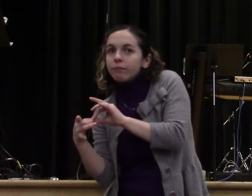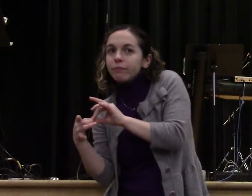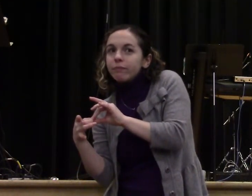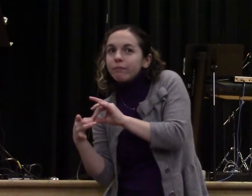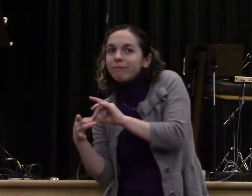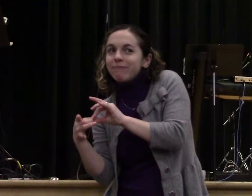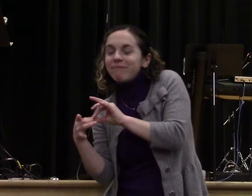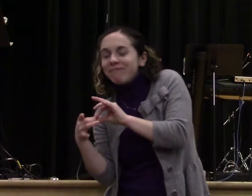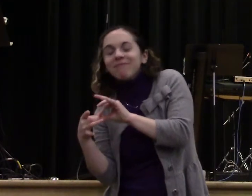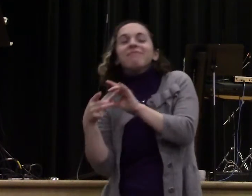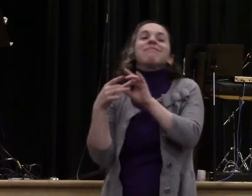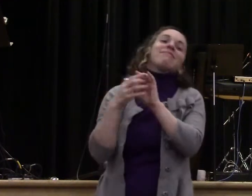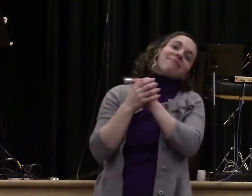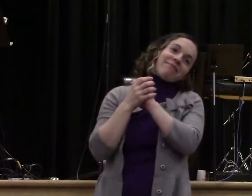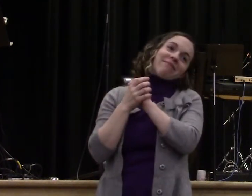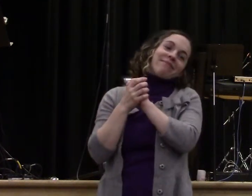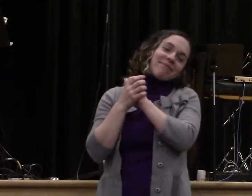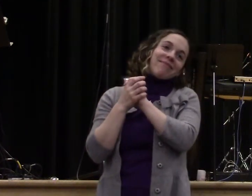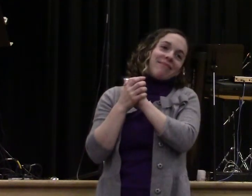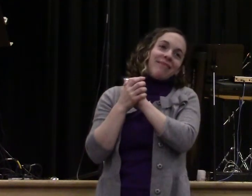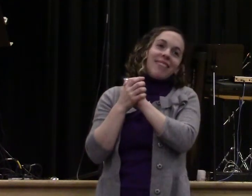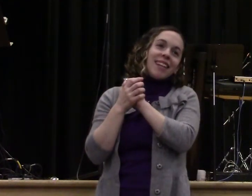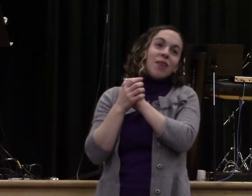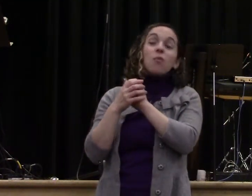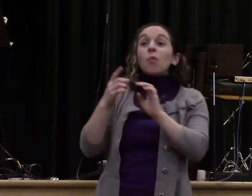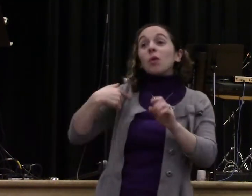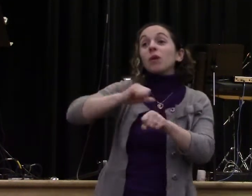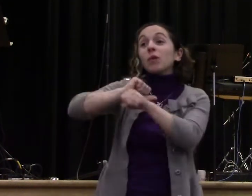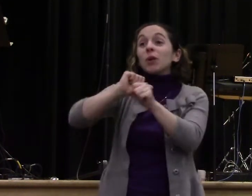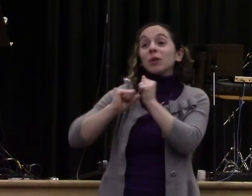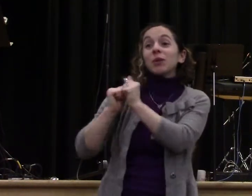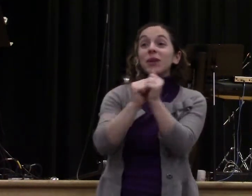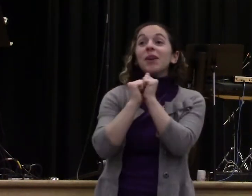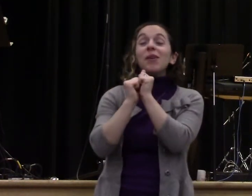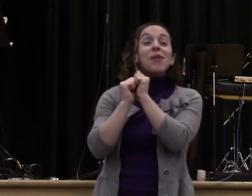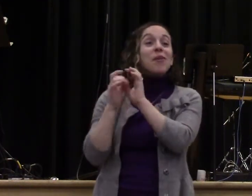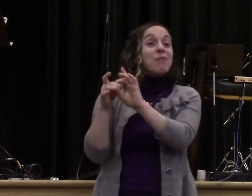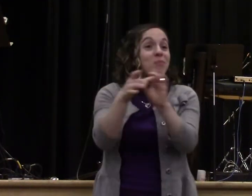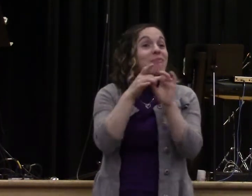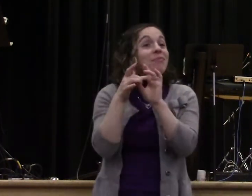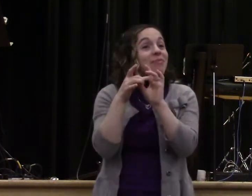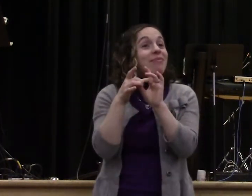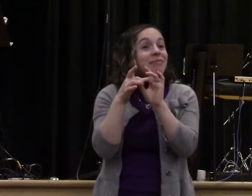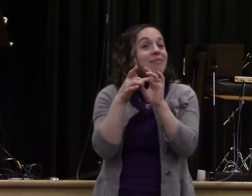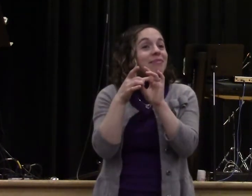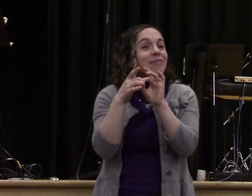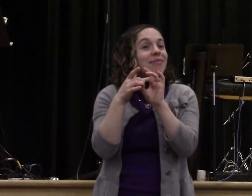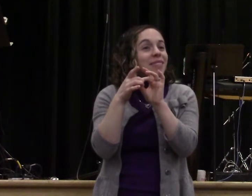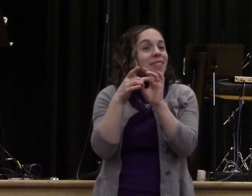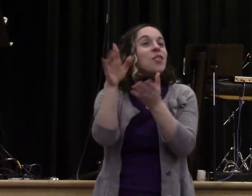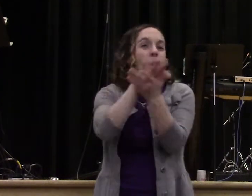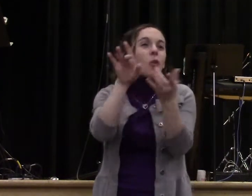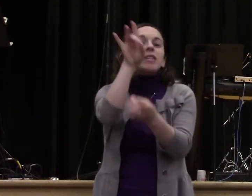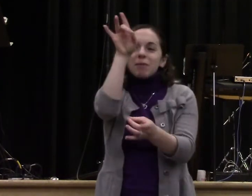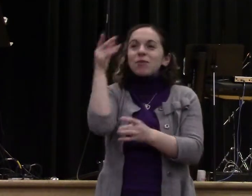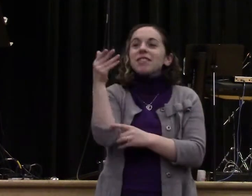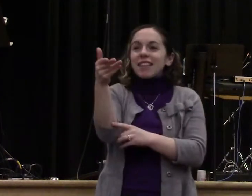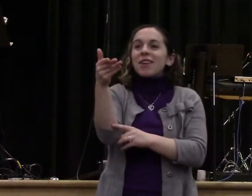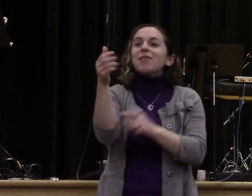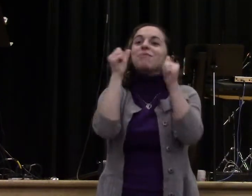The will and the plan, the flow of God and his kingdom. Hallelujah. That's what